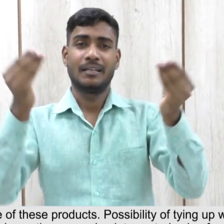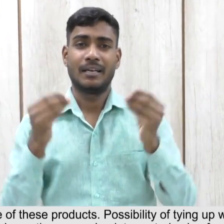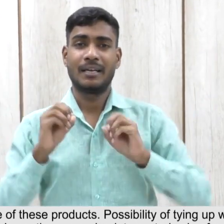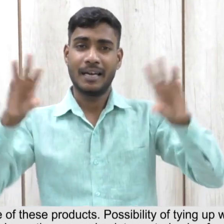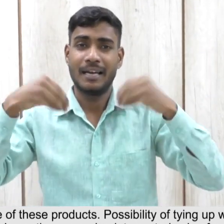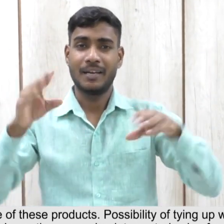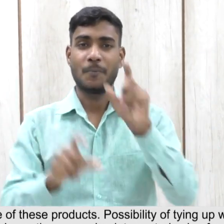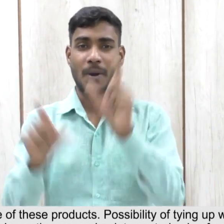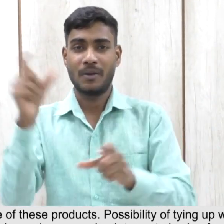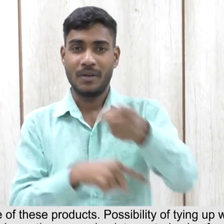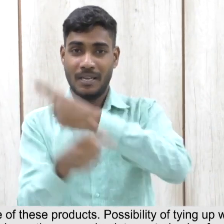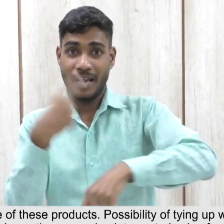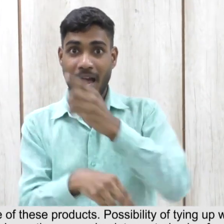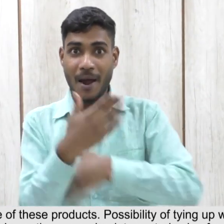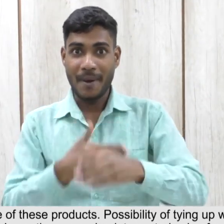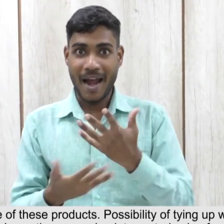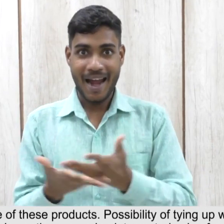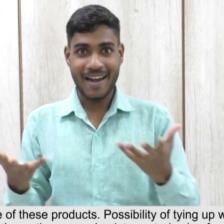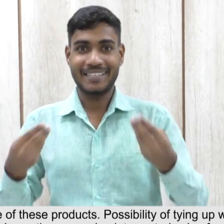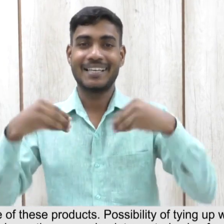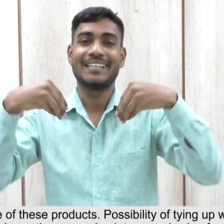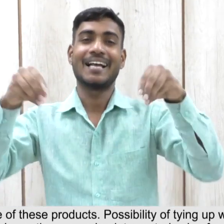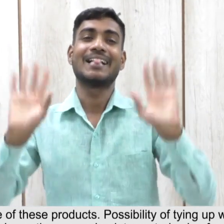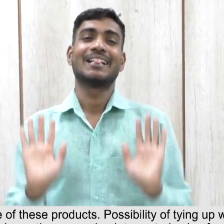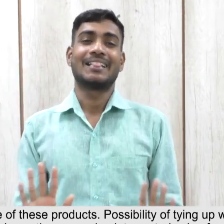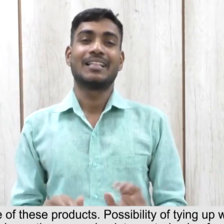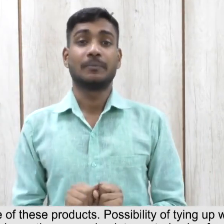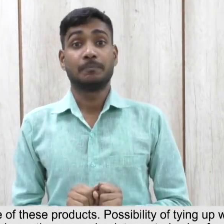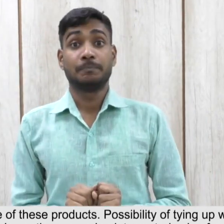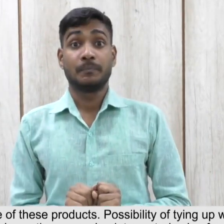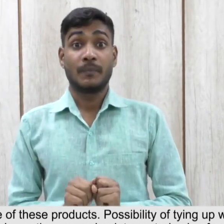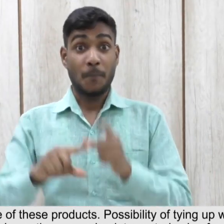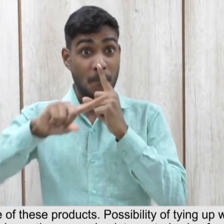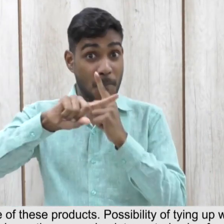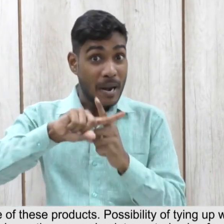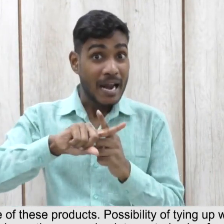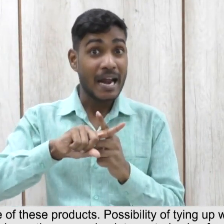continuous and uninterrupted sale of products made by PWDs.